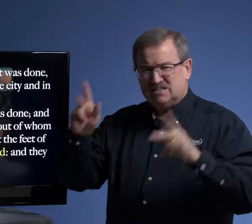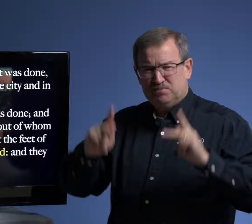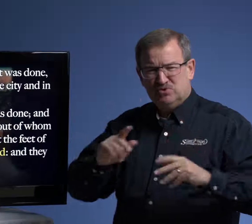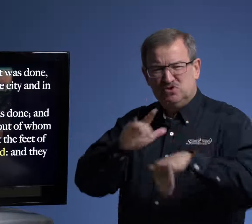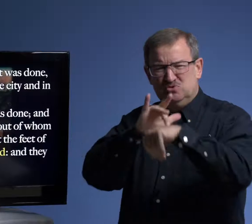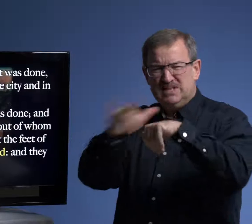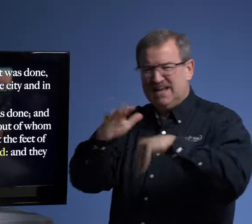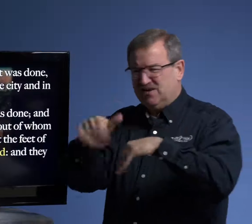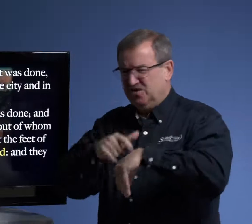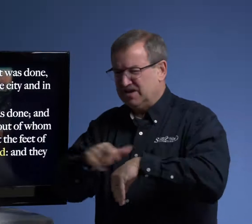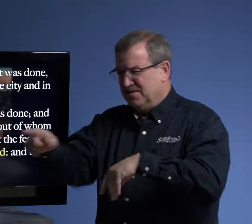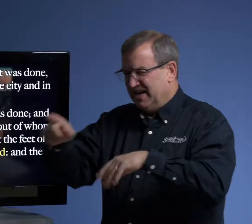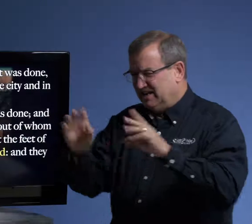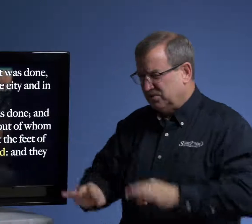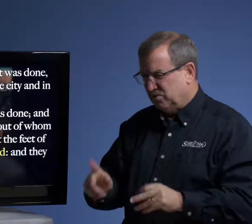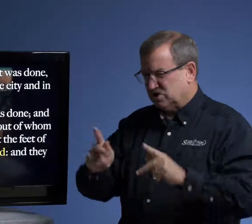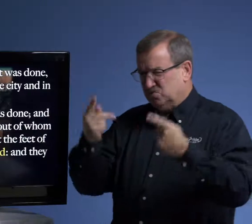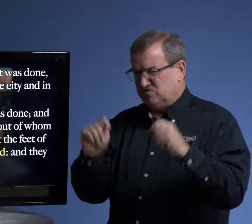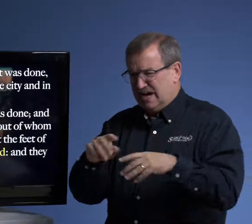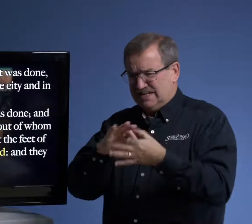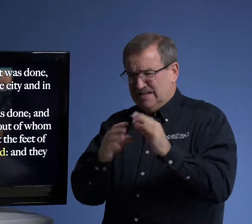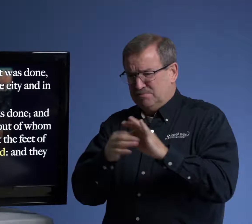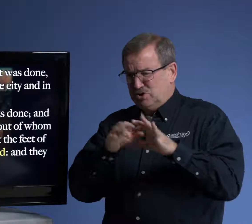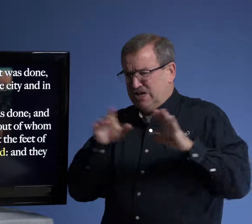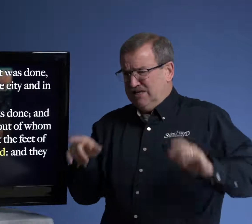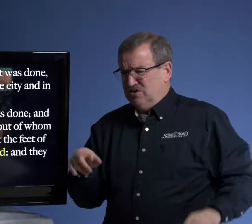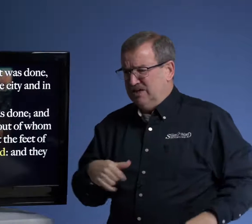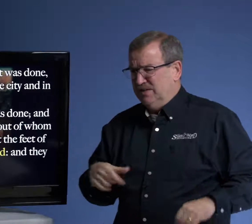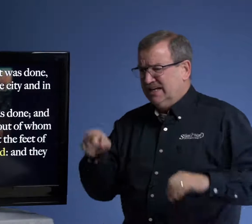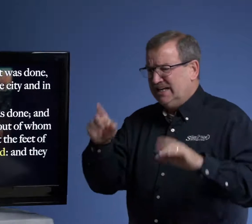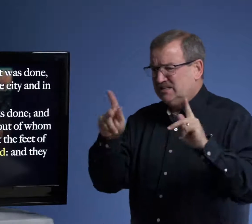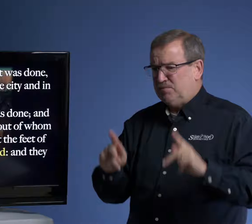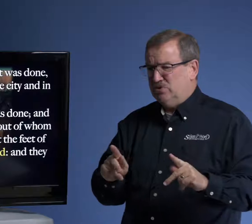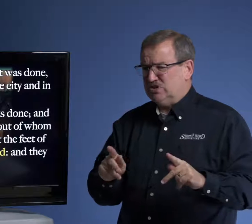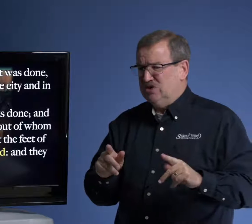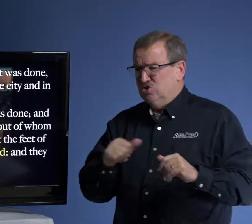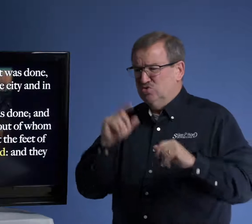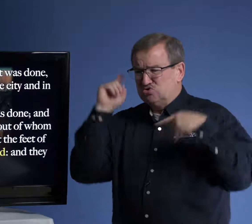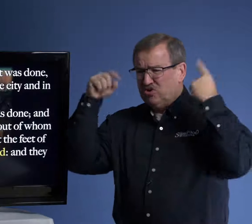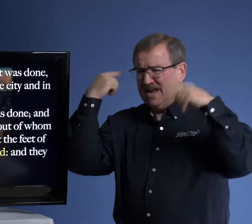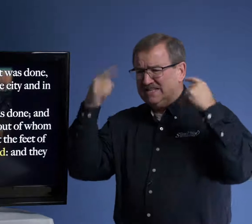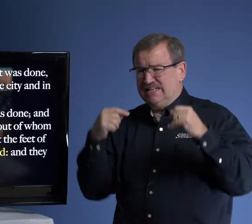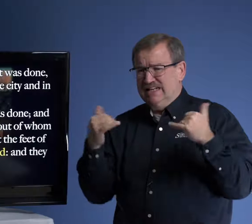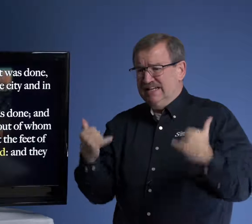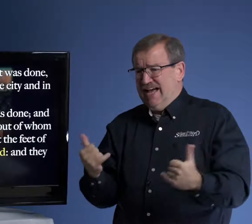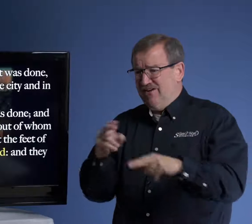is the person who's naked all the time. He's the person we've tried to put chains on him. He's the person who's crazy. Now